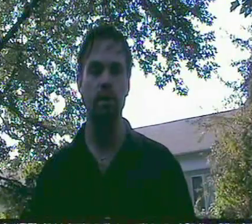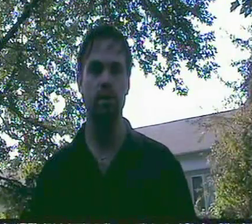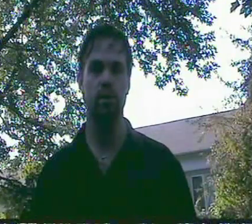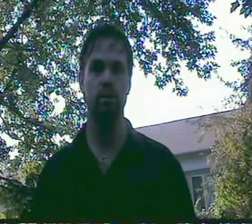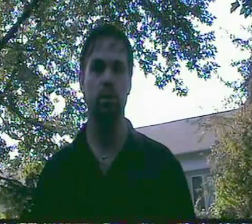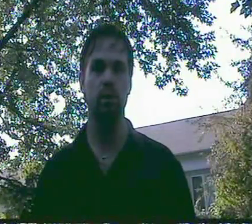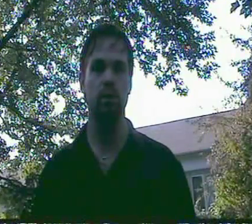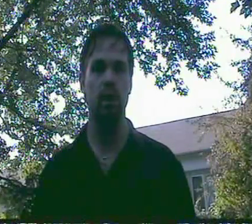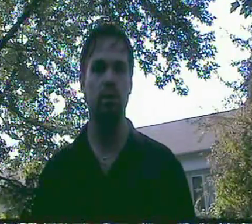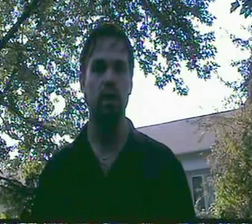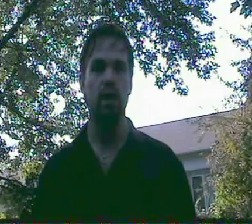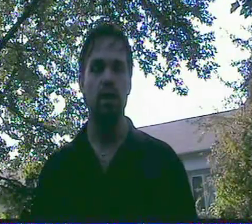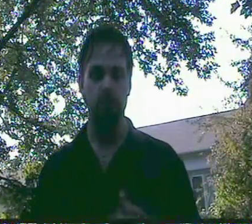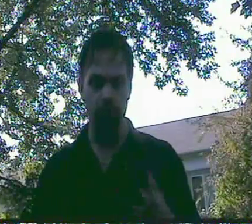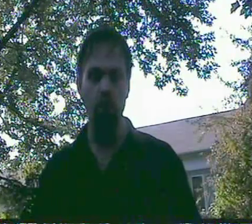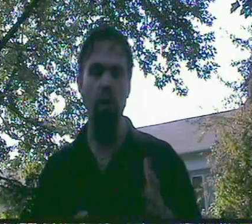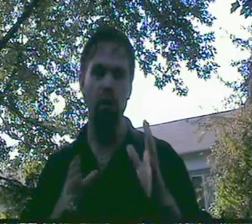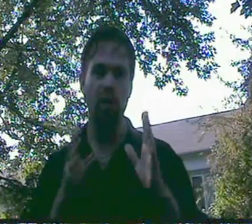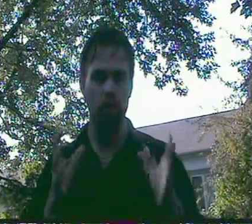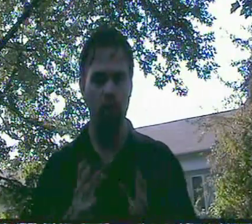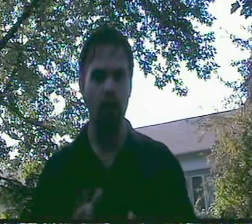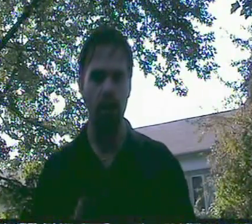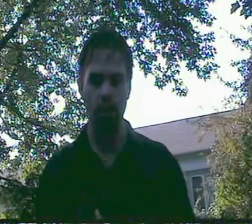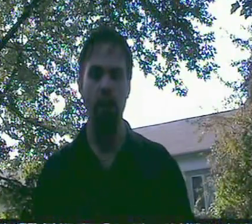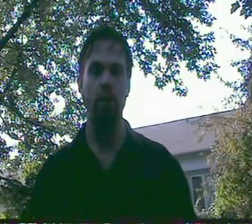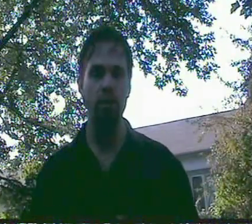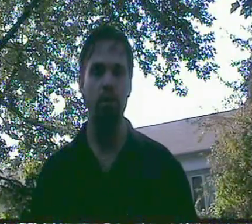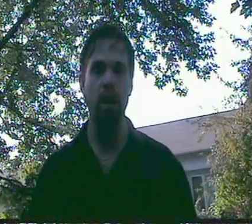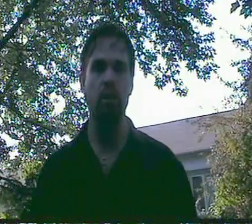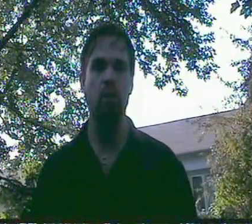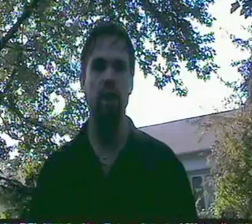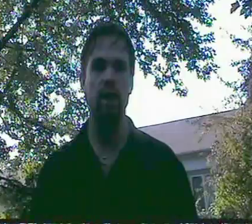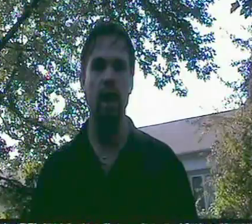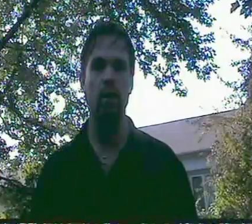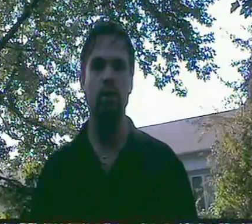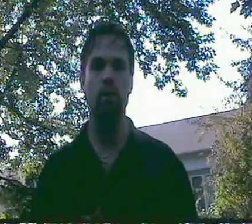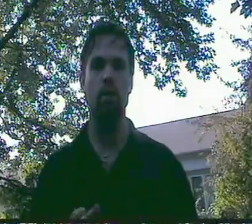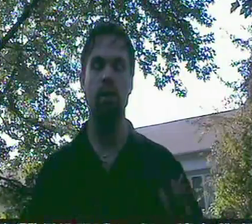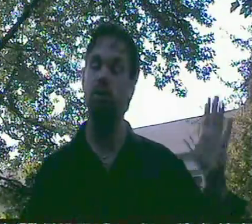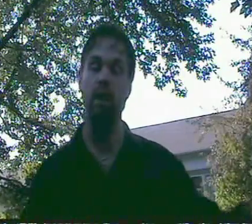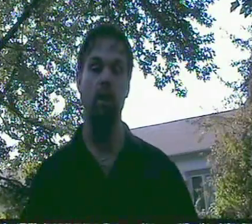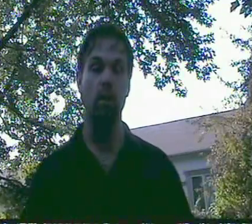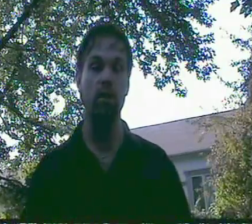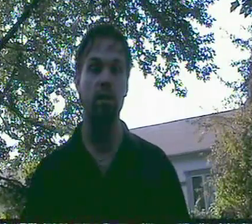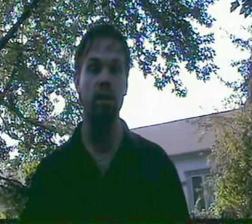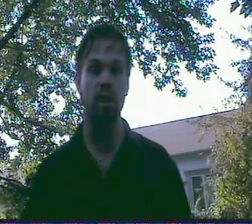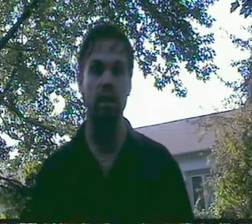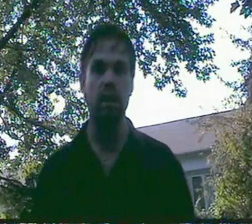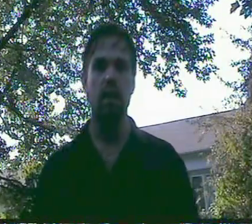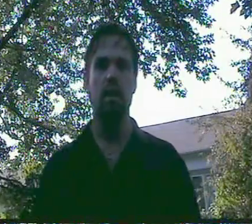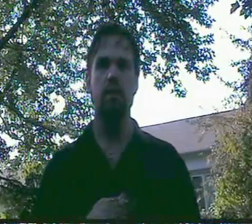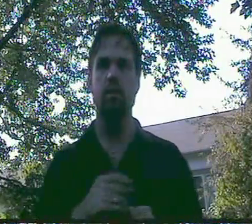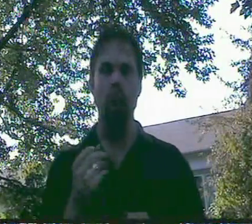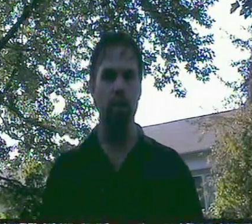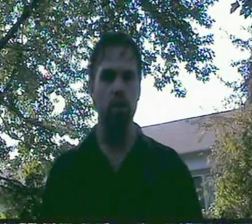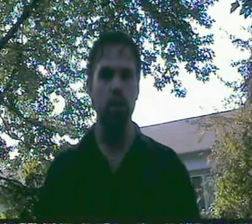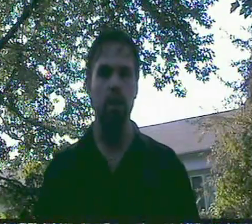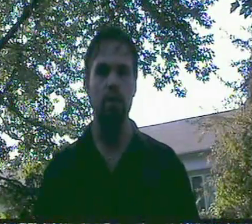decision for yourself. The video that I'm talking about here on this page right now is from an event I recently did. It was a private communication,